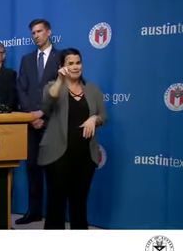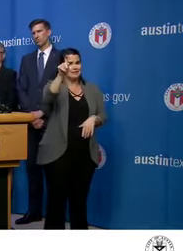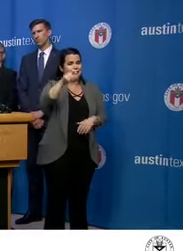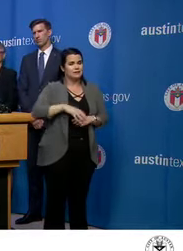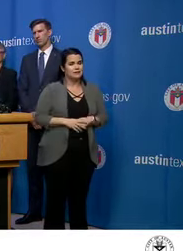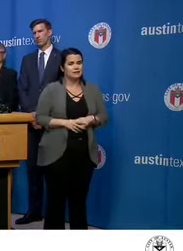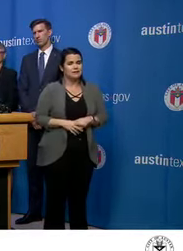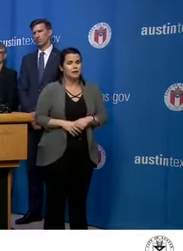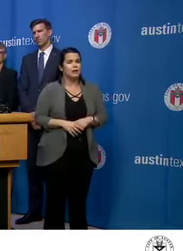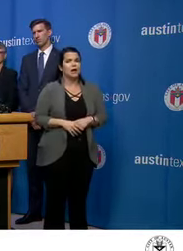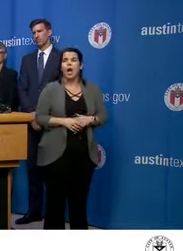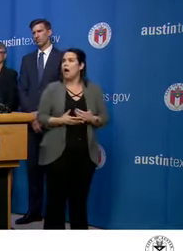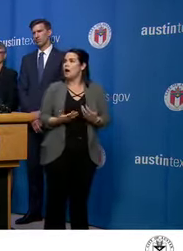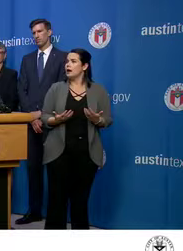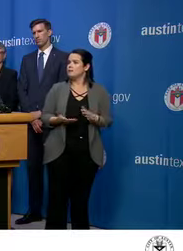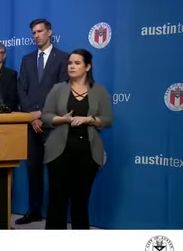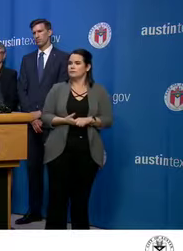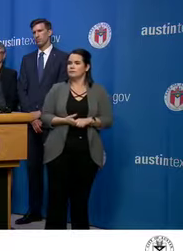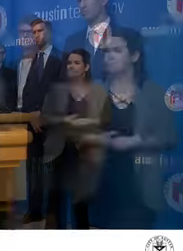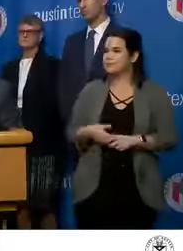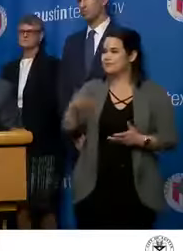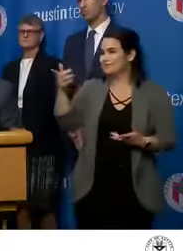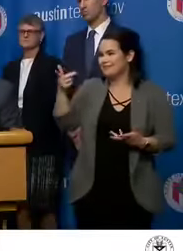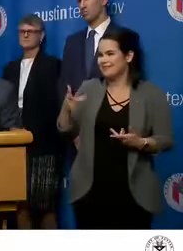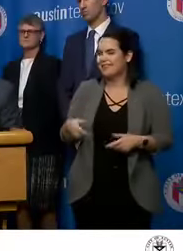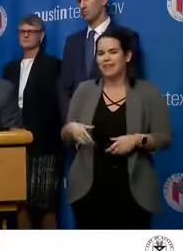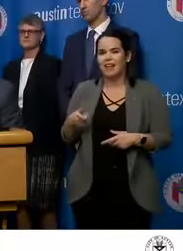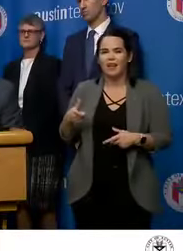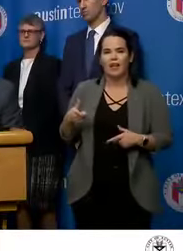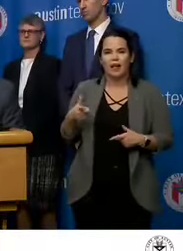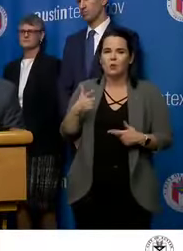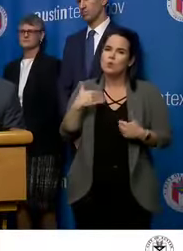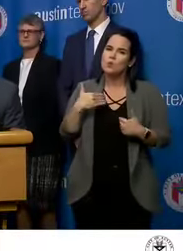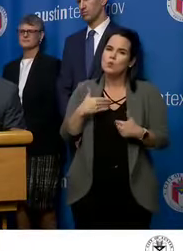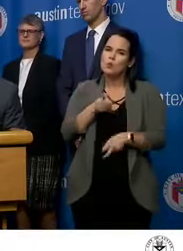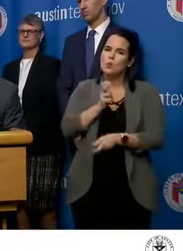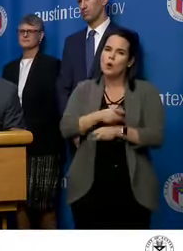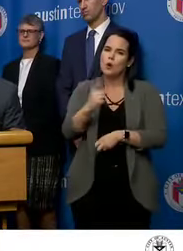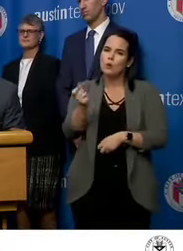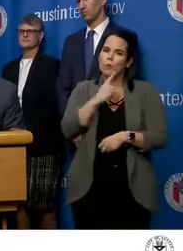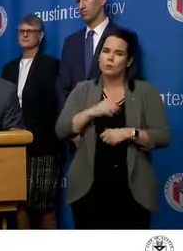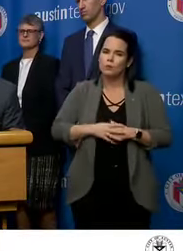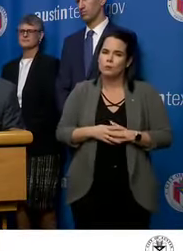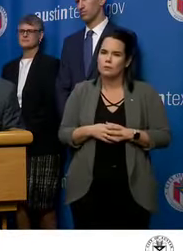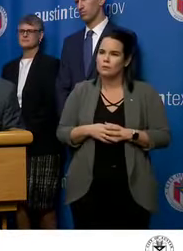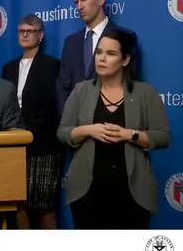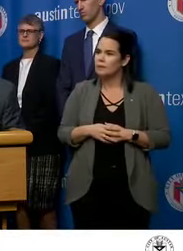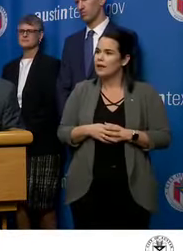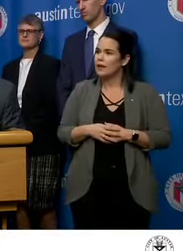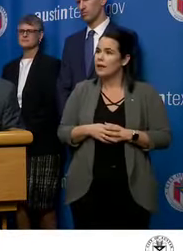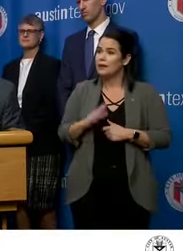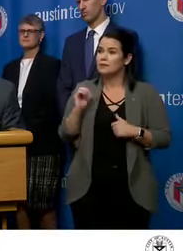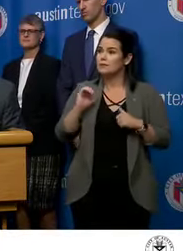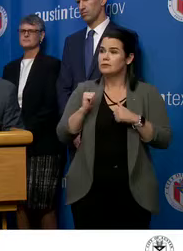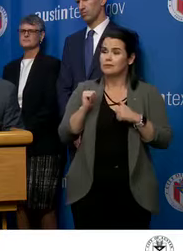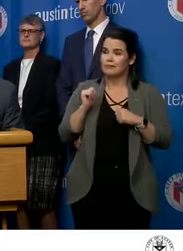it's, that's a challenging question. And it's challenging because the evidence is not clear